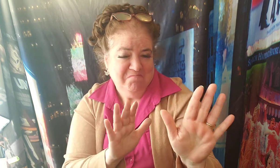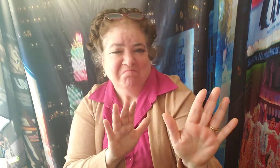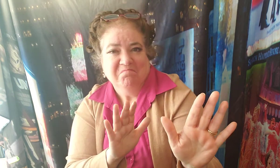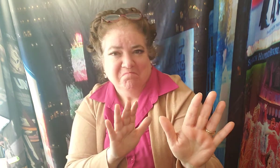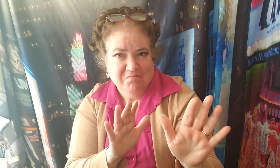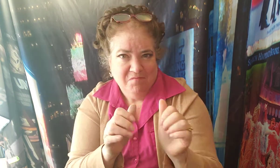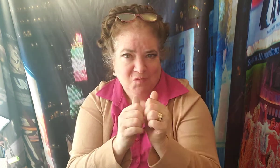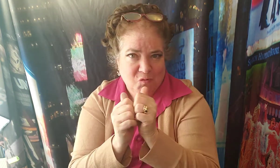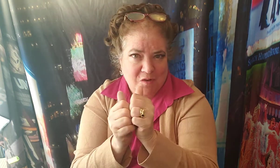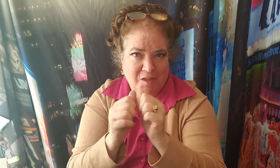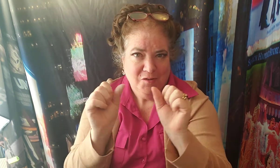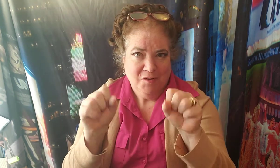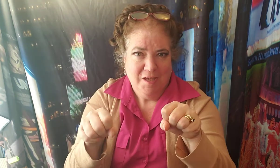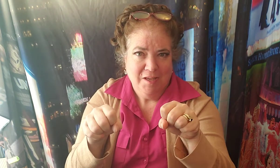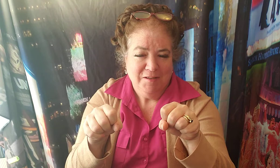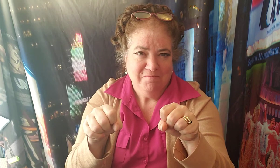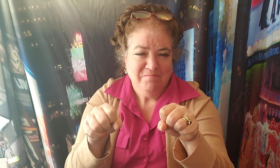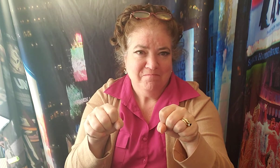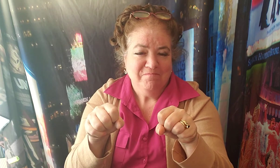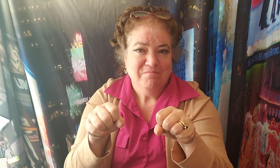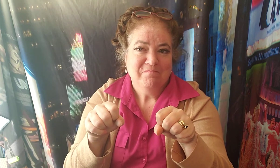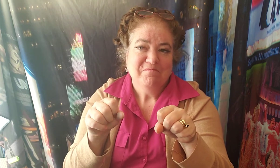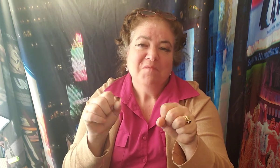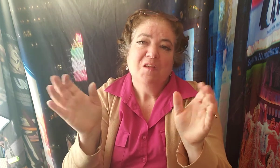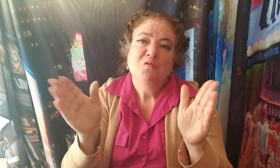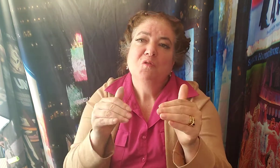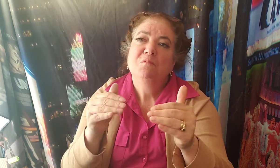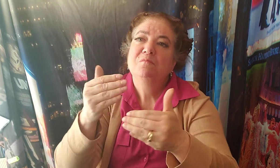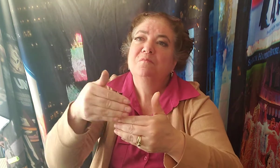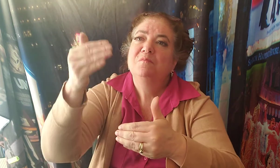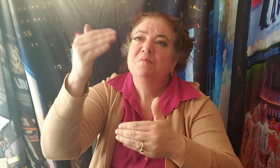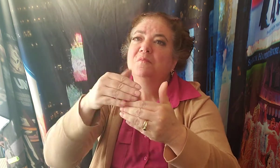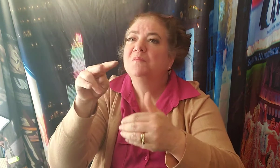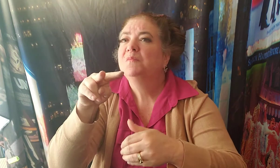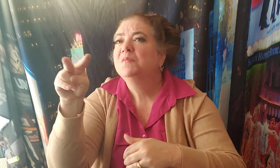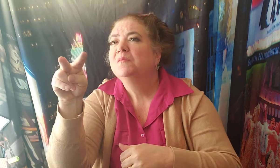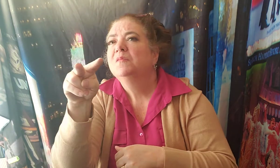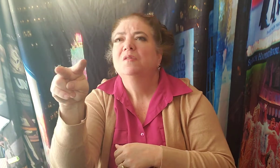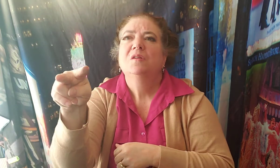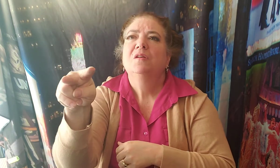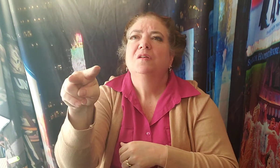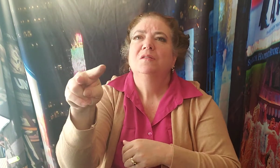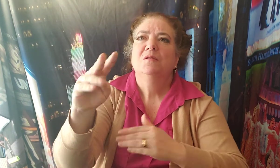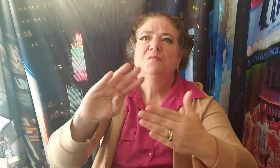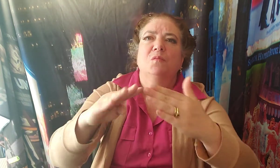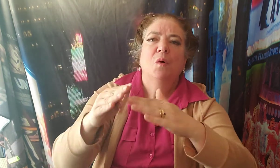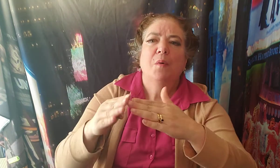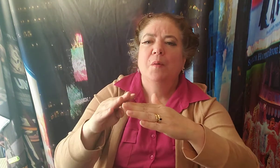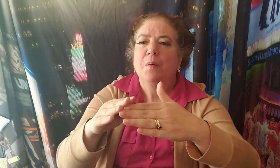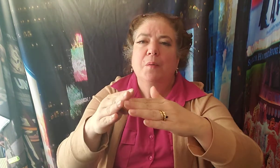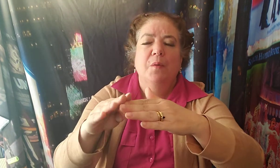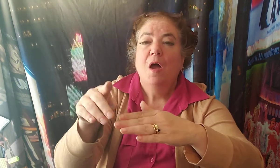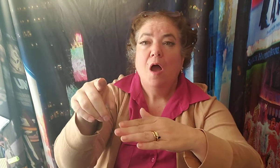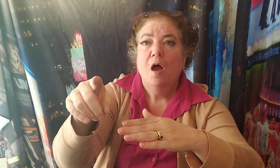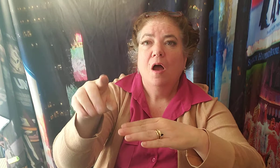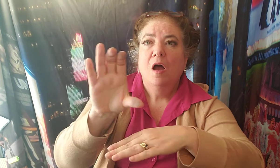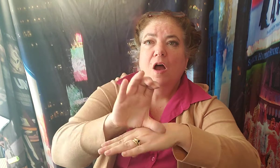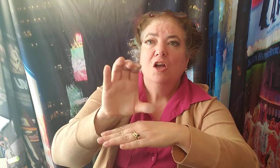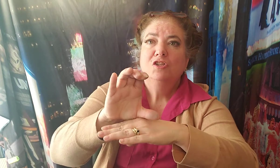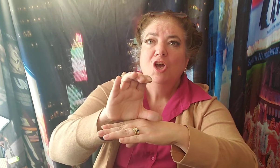Looking through the window You can see a distant steeple Not a